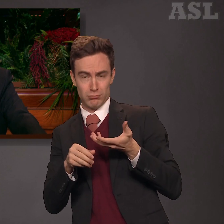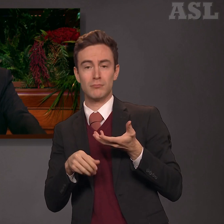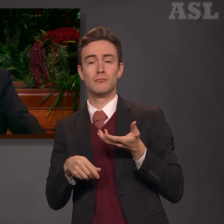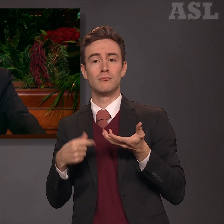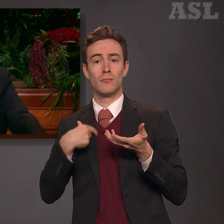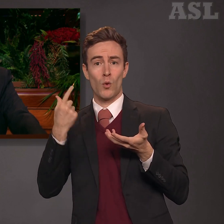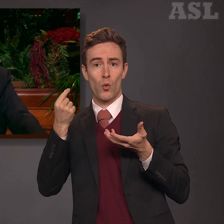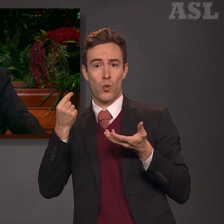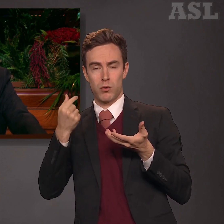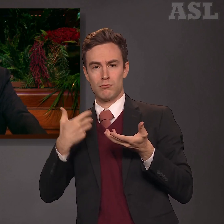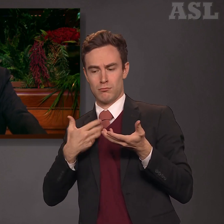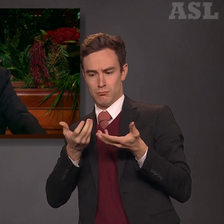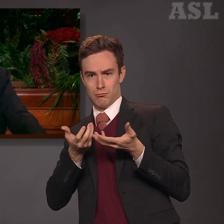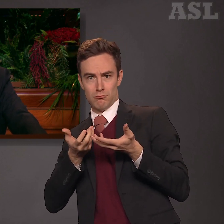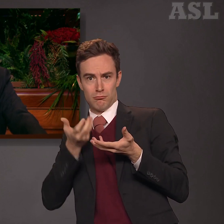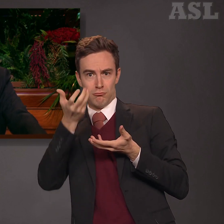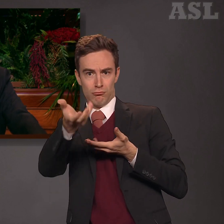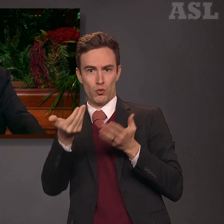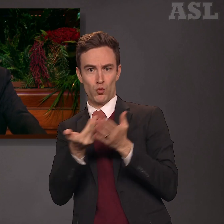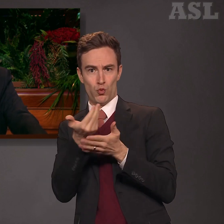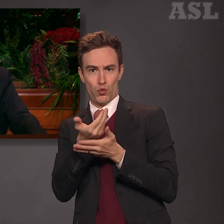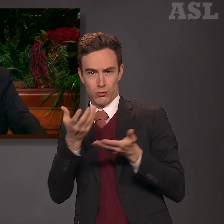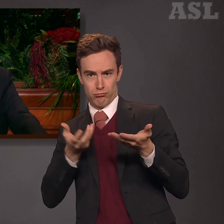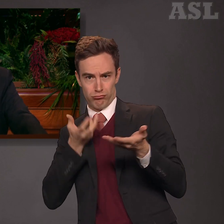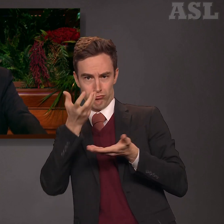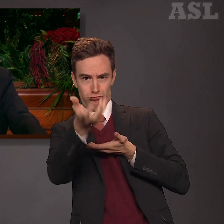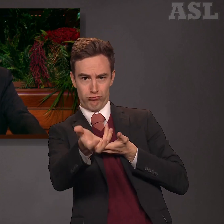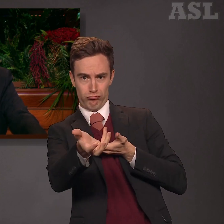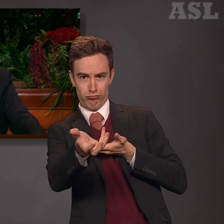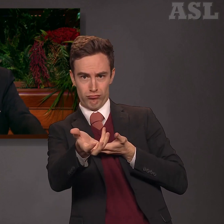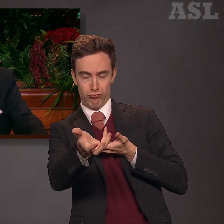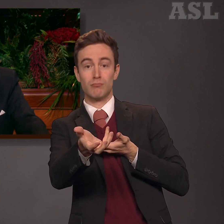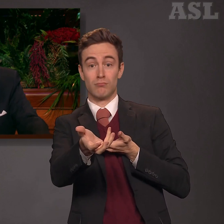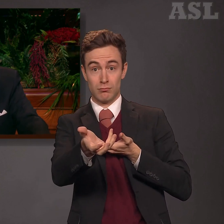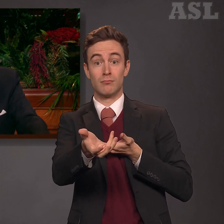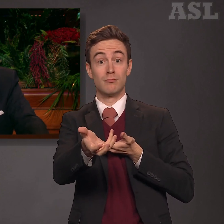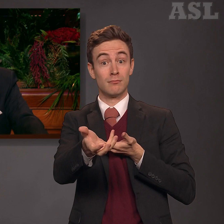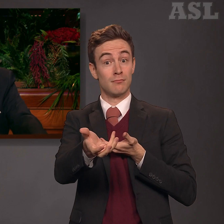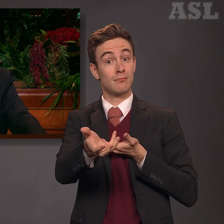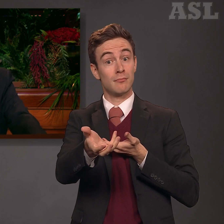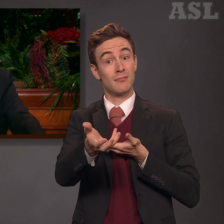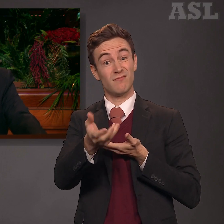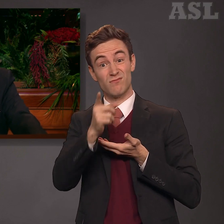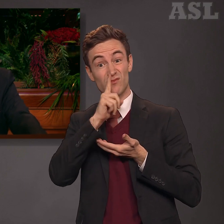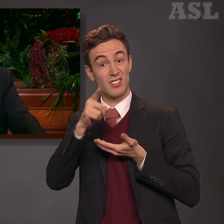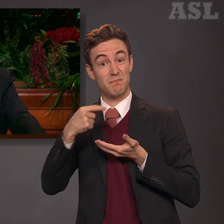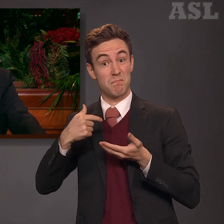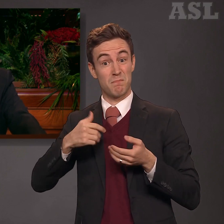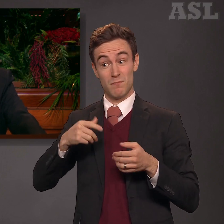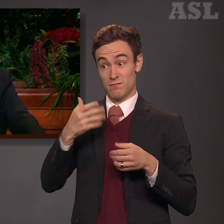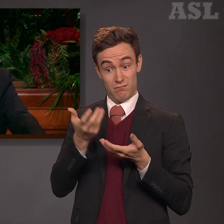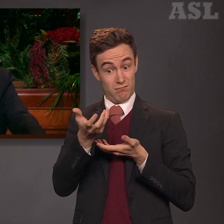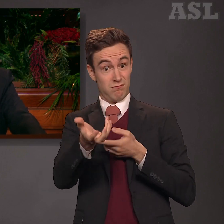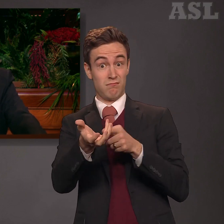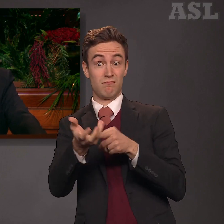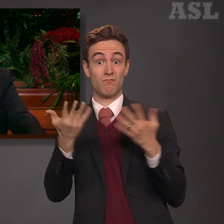And I'll give you a new self instead. In fact, I'll give you myself. My will